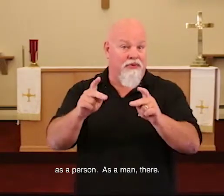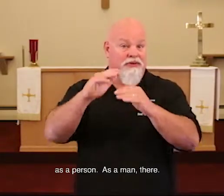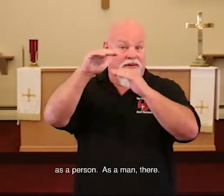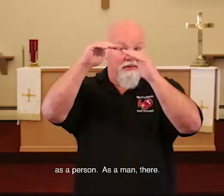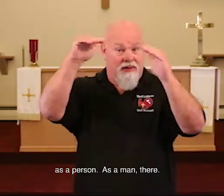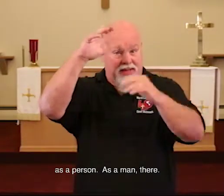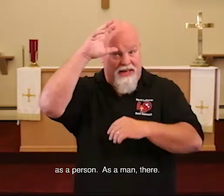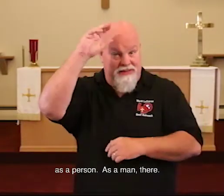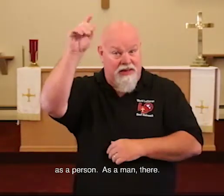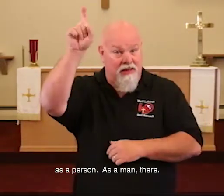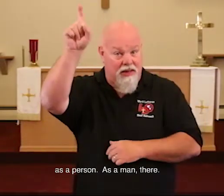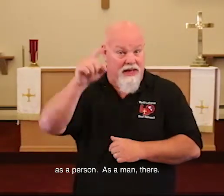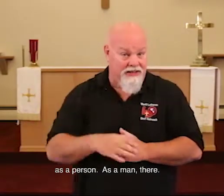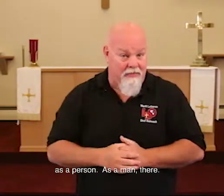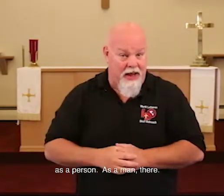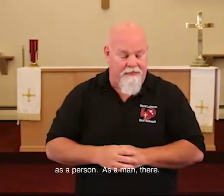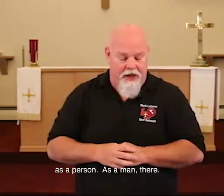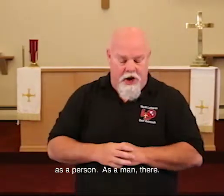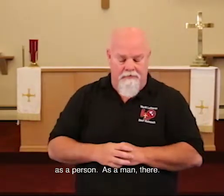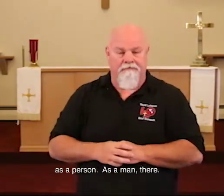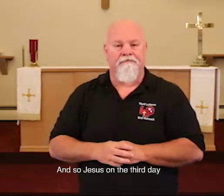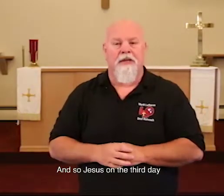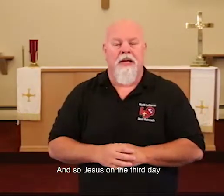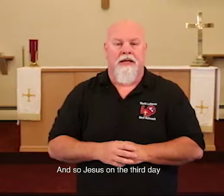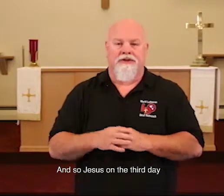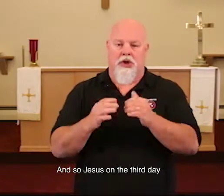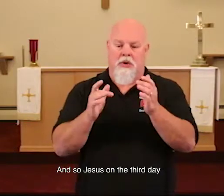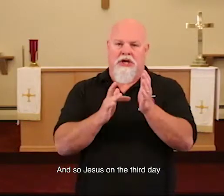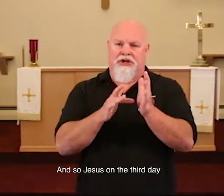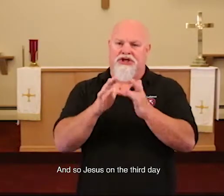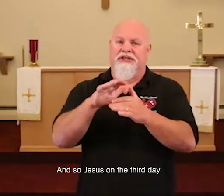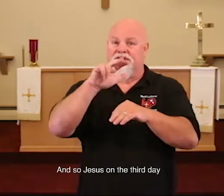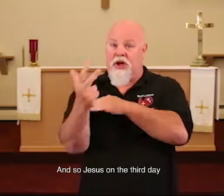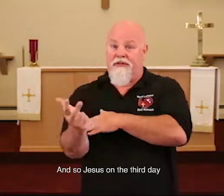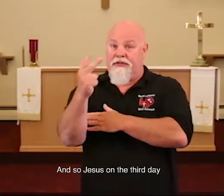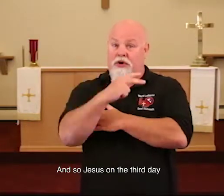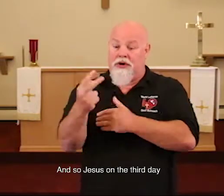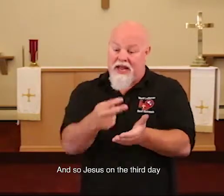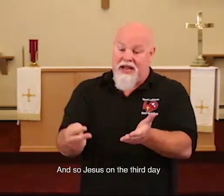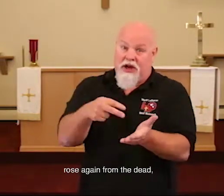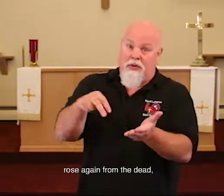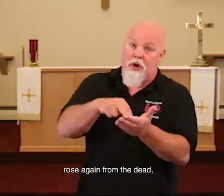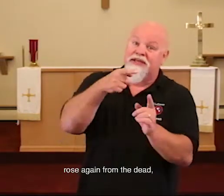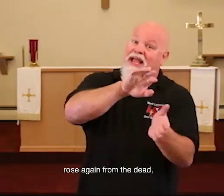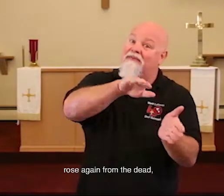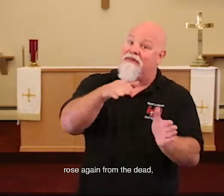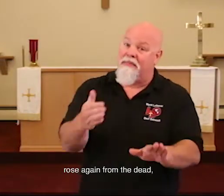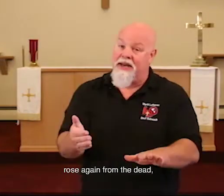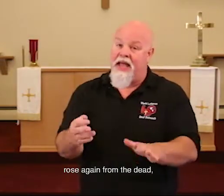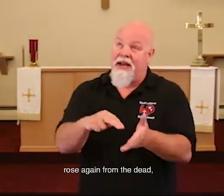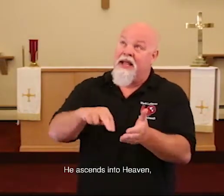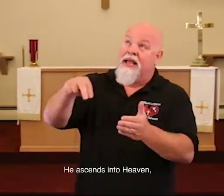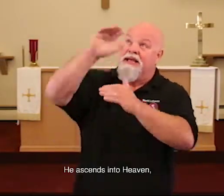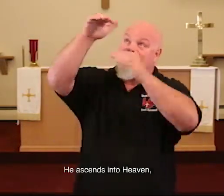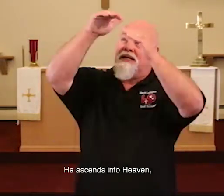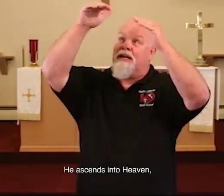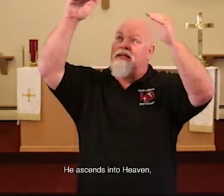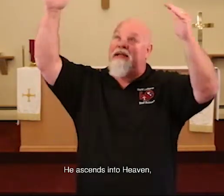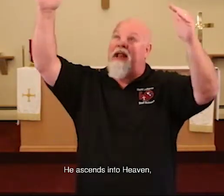person, as a man there. And so Jesus on the third day, He rose again from the dead. He ascends in